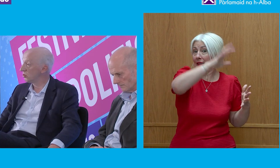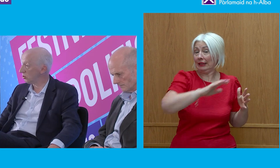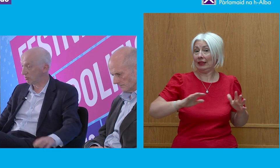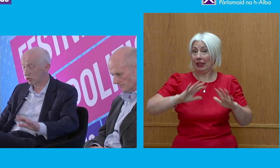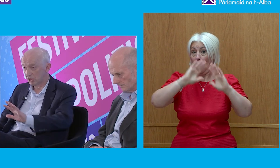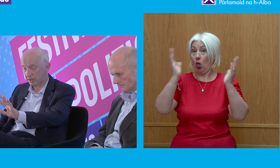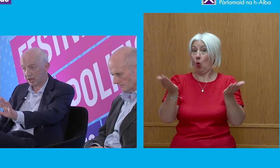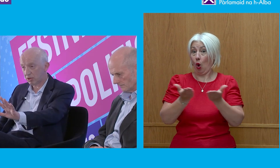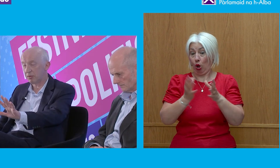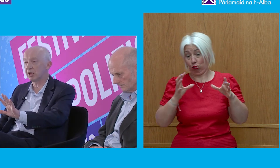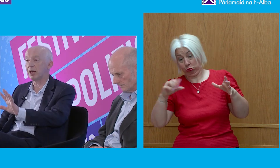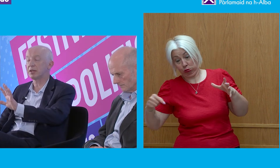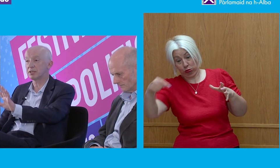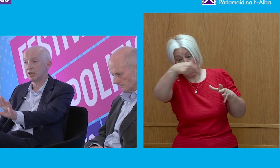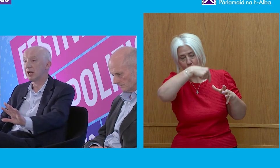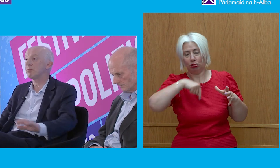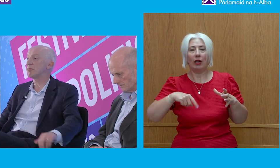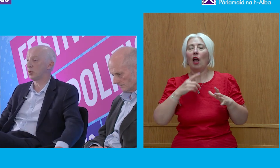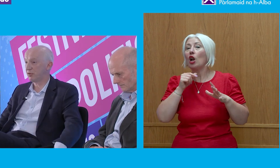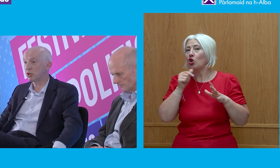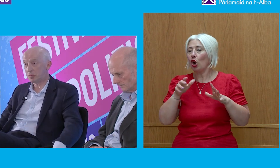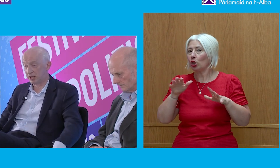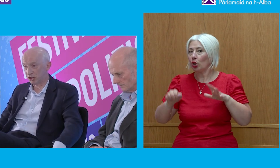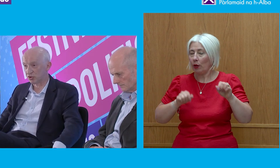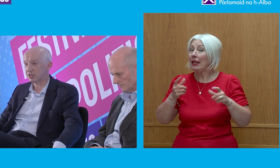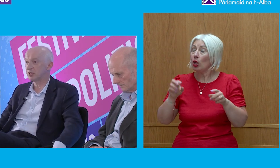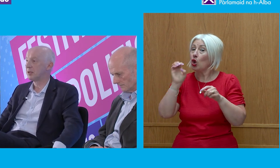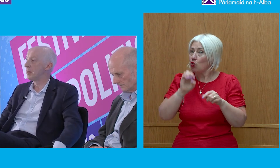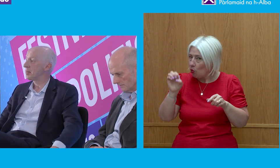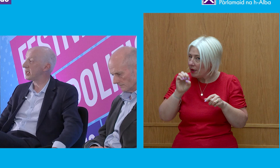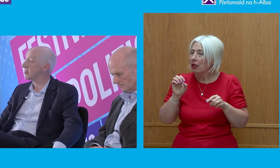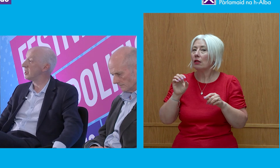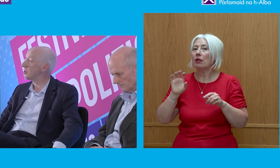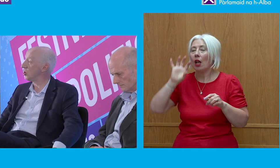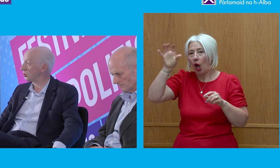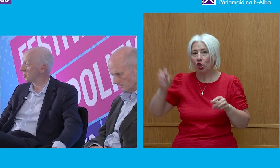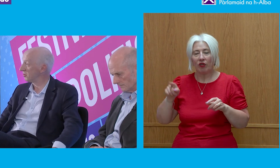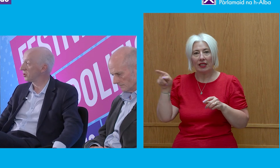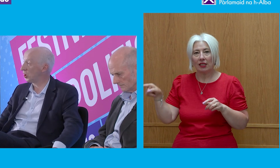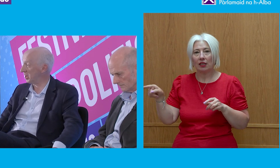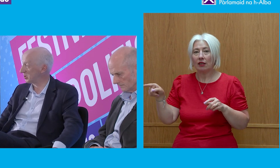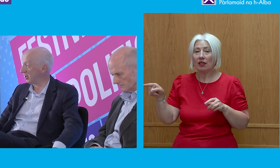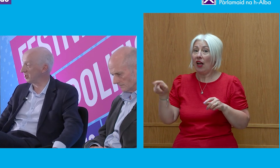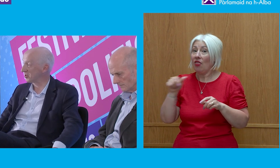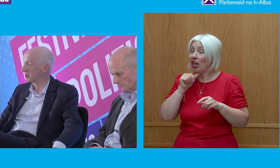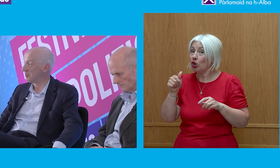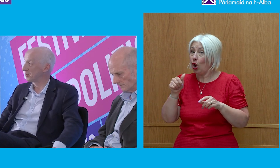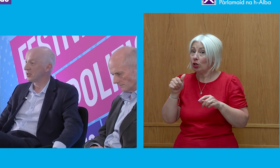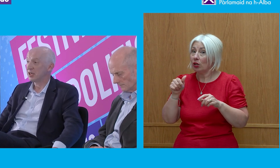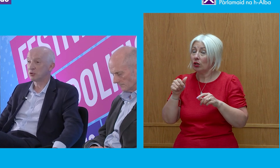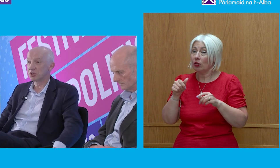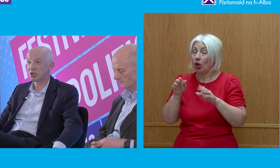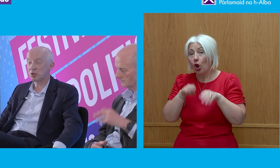and not, I'm not trying to be neo-colonial about this, and quite a few European countries, that is not the common experience.